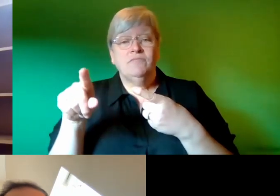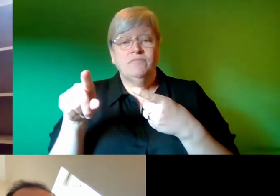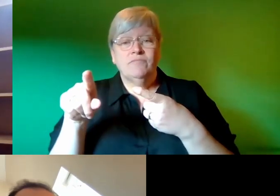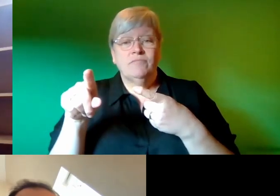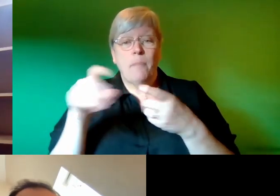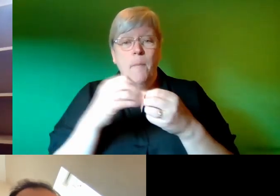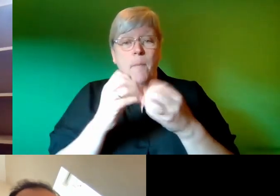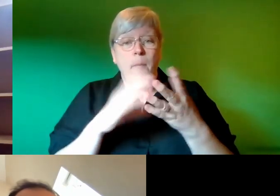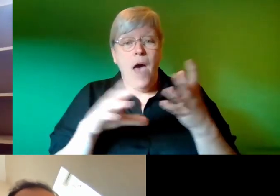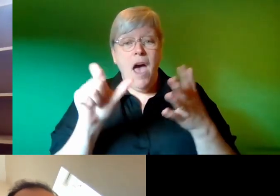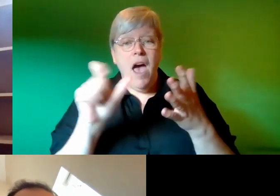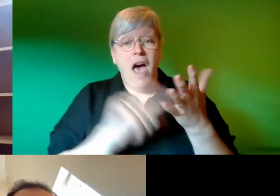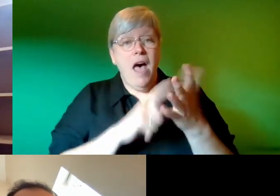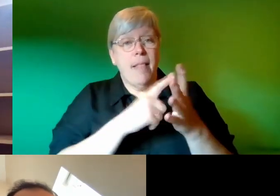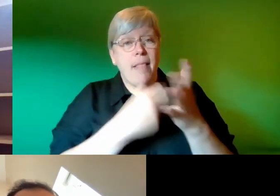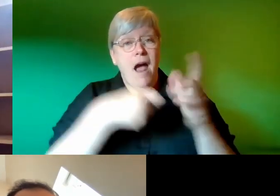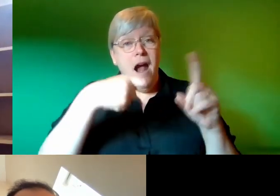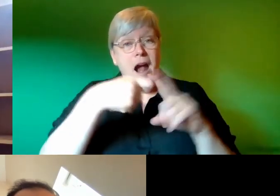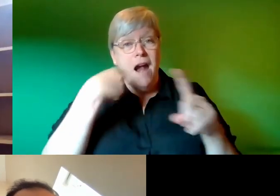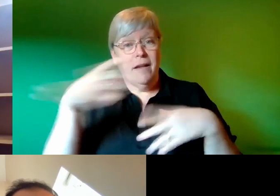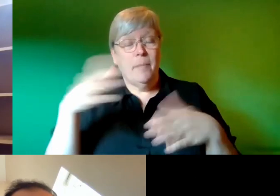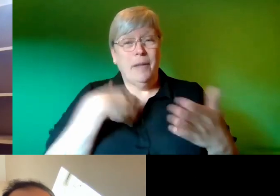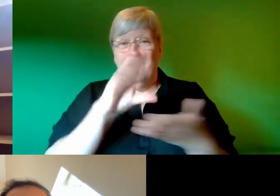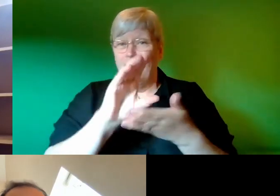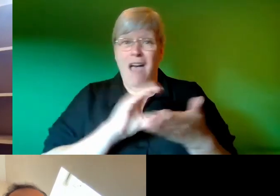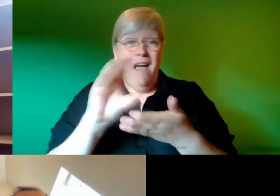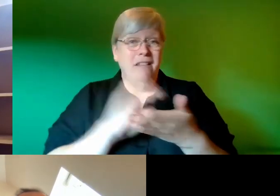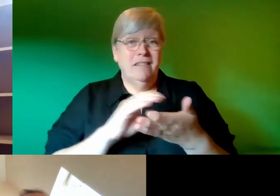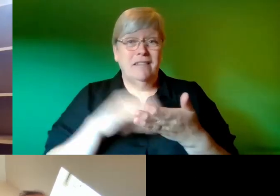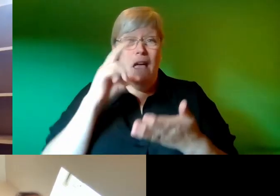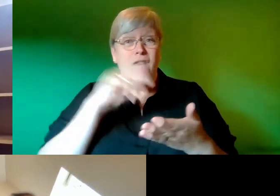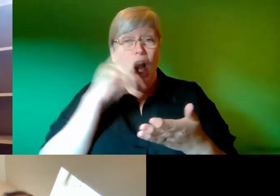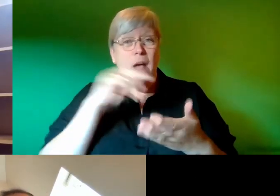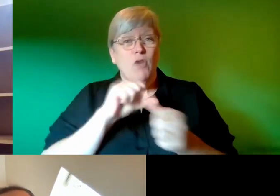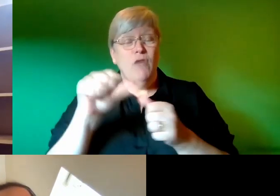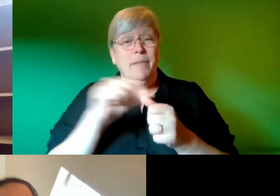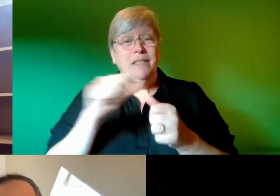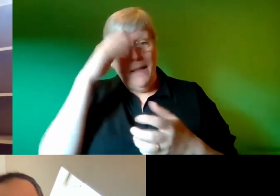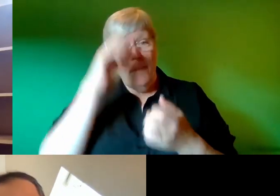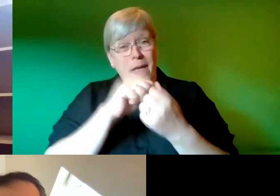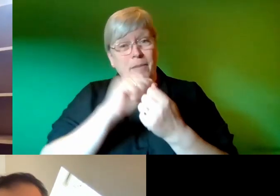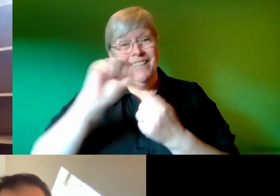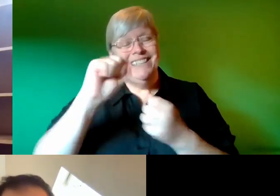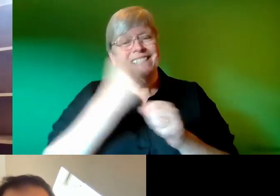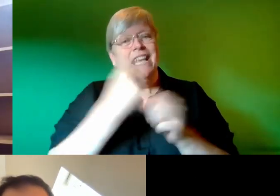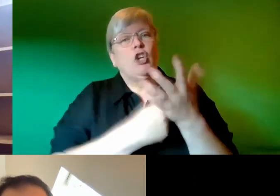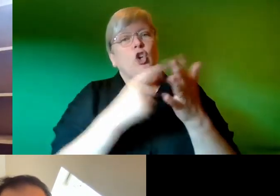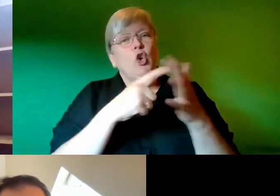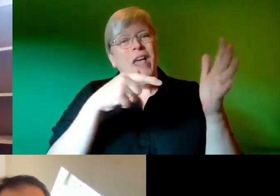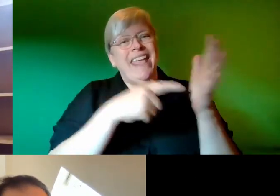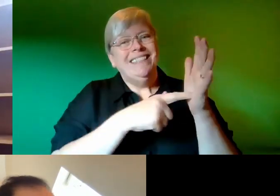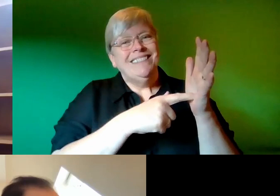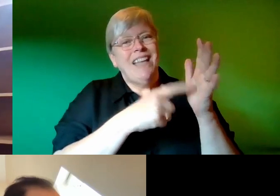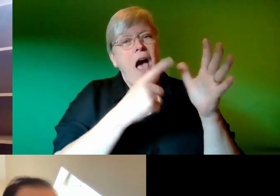has been funding verbal remedies for some time in memory of his great aunt Jeannie, Dr Jeannie McLeod